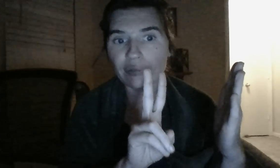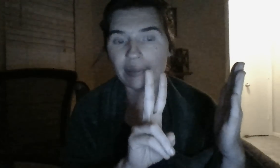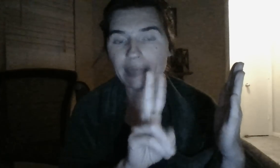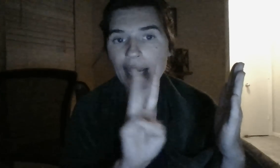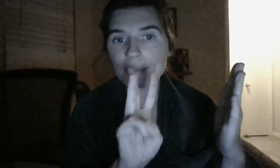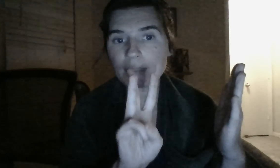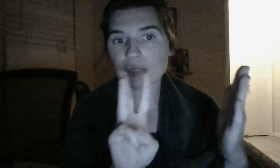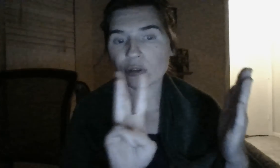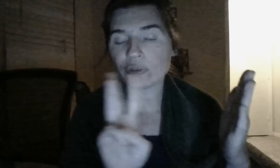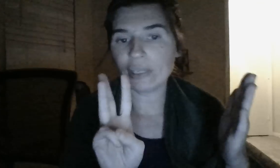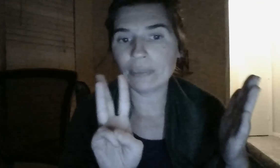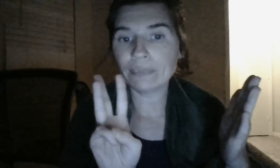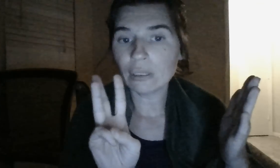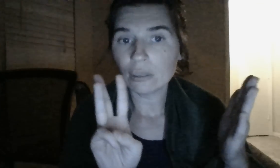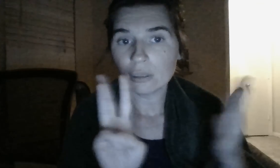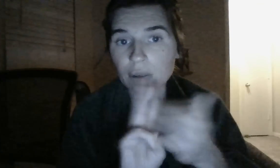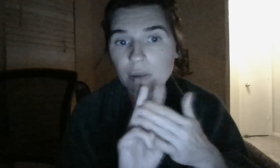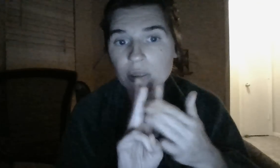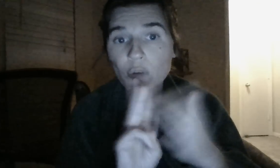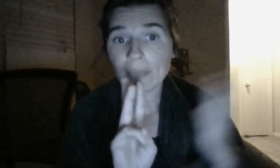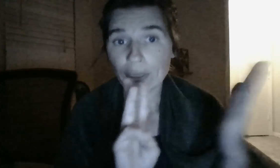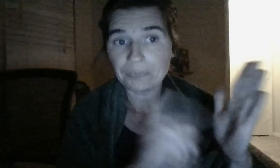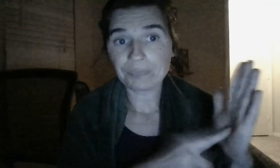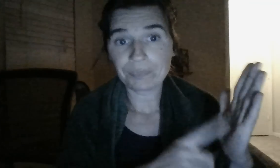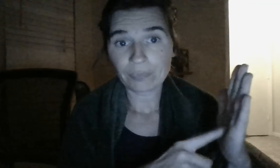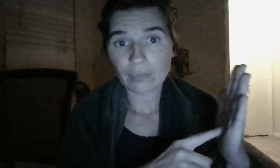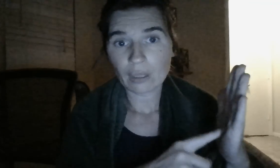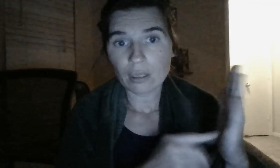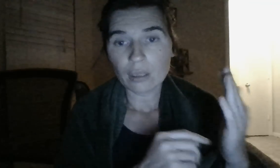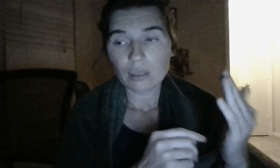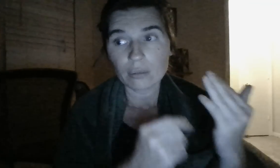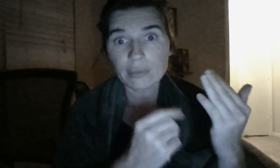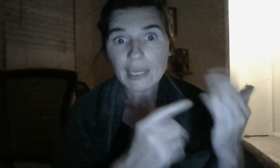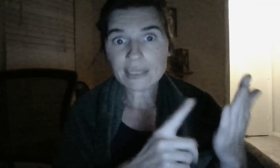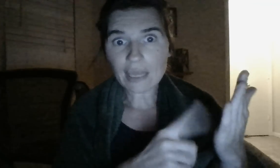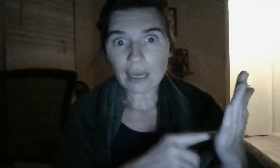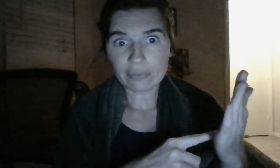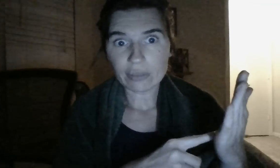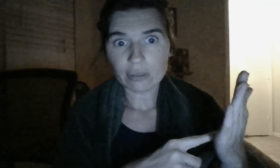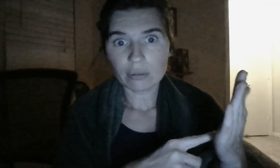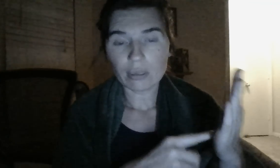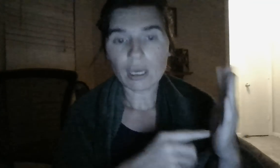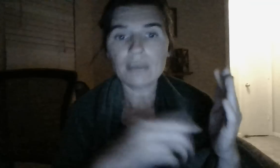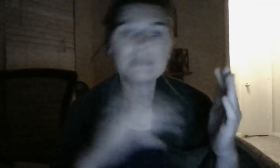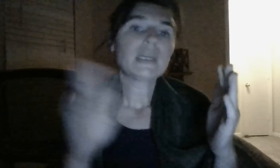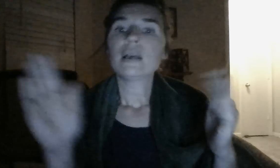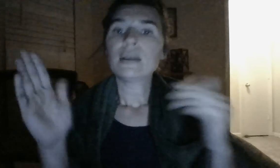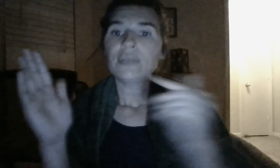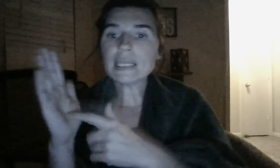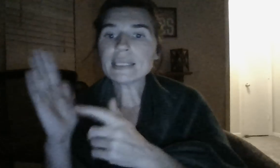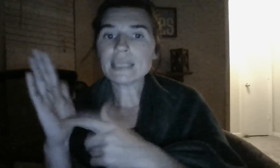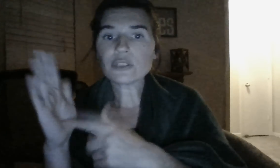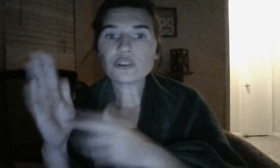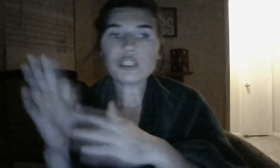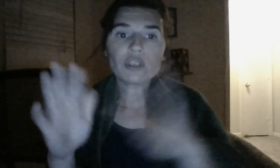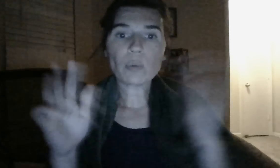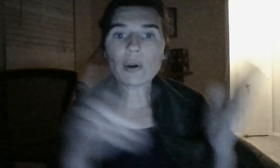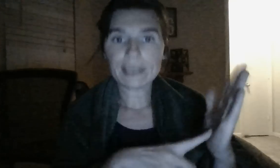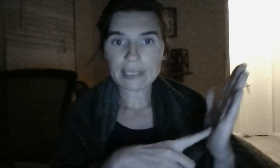Master Femme Caps, Master Femme Scorpio. That's theft. Um, this sister used to work at